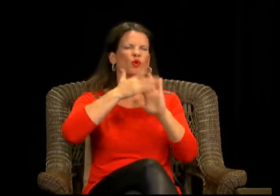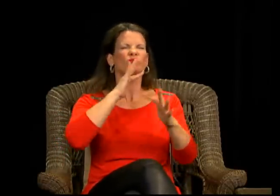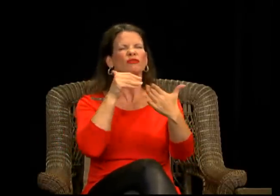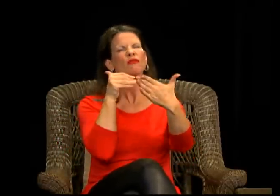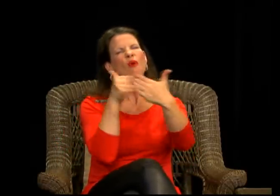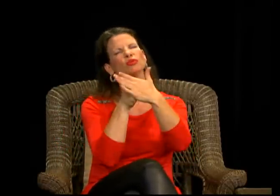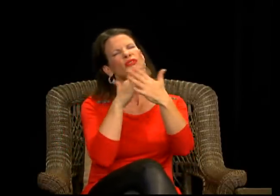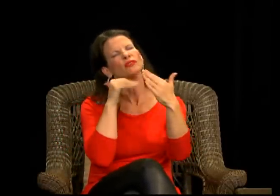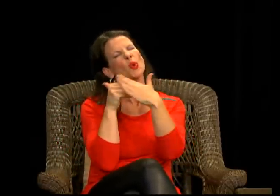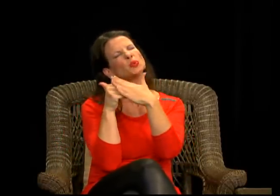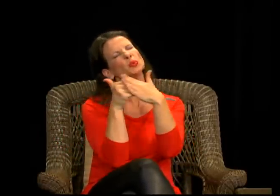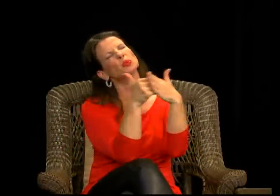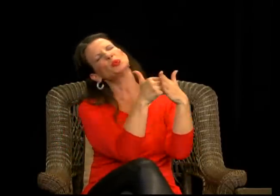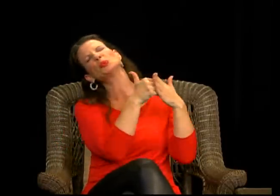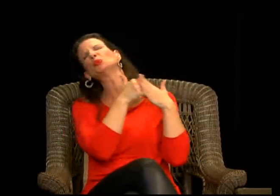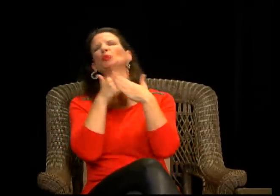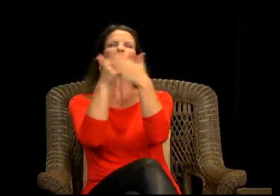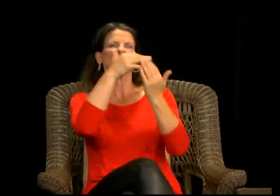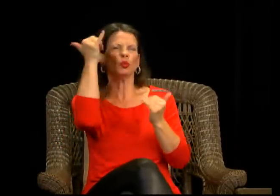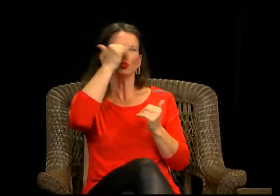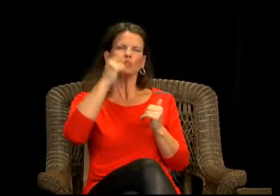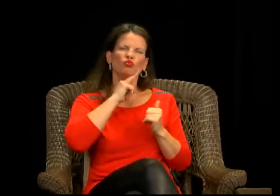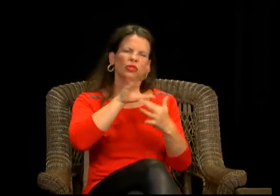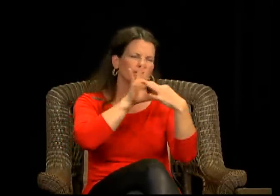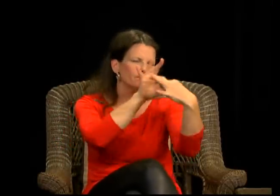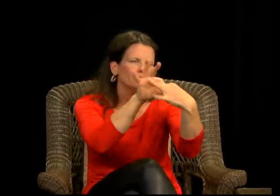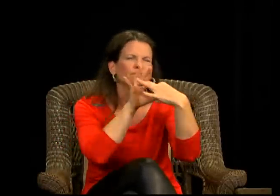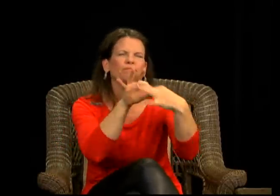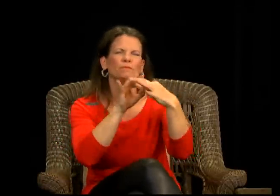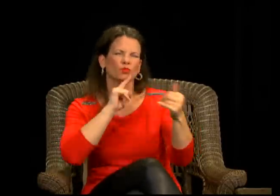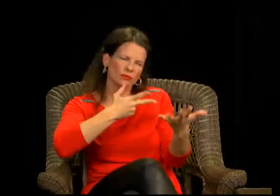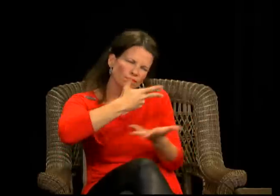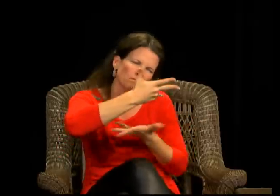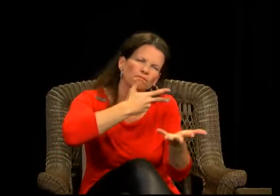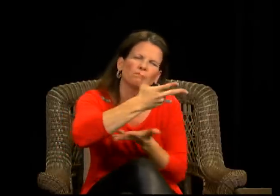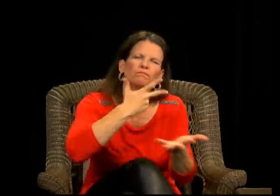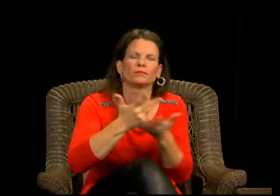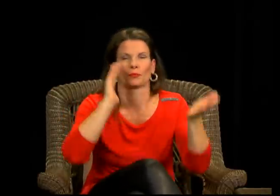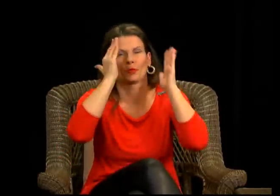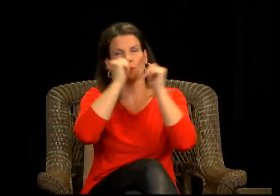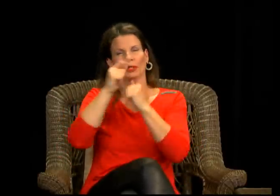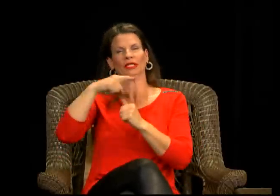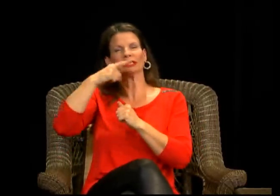really just identifies that way because of his experience growing up within this large deaf family.